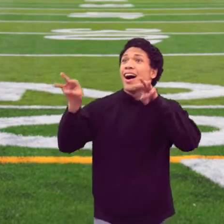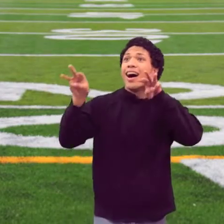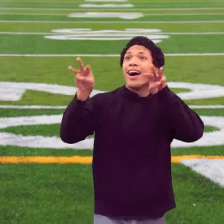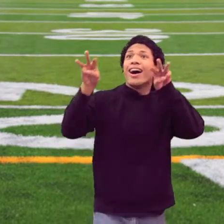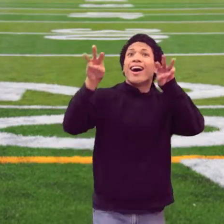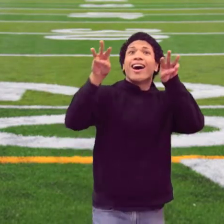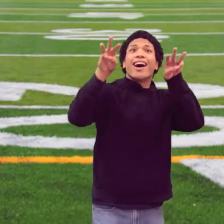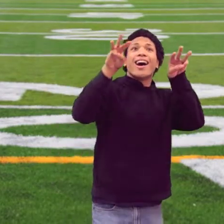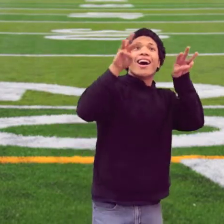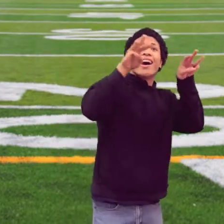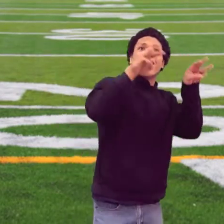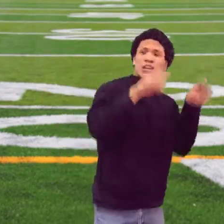up 50% of them.